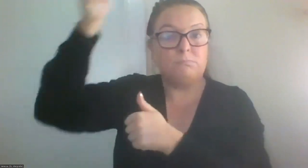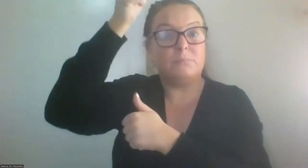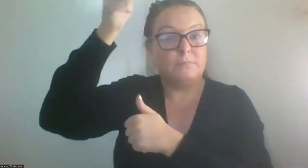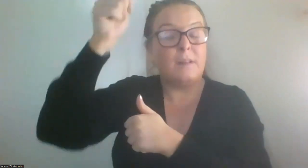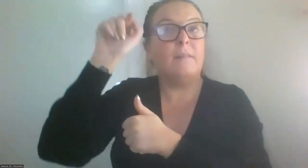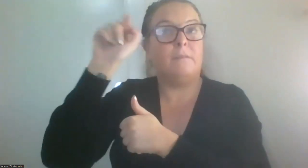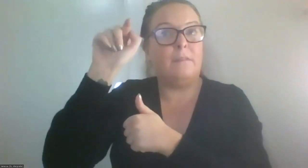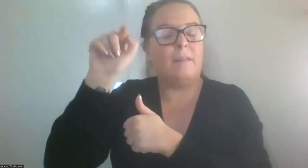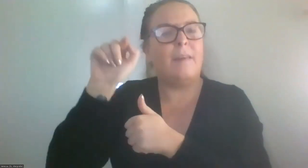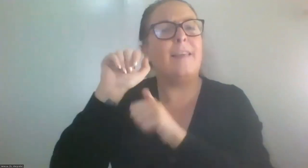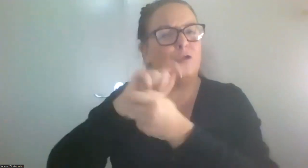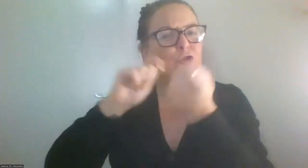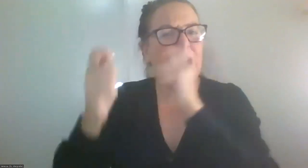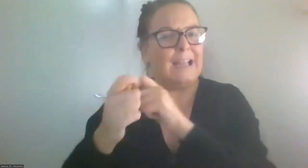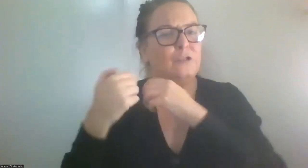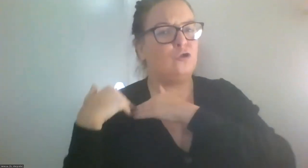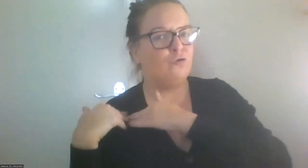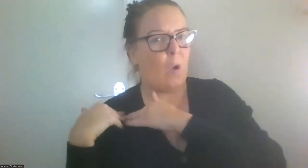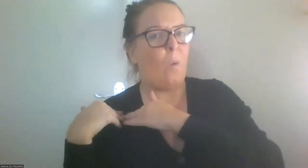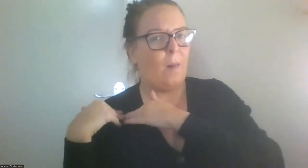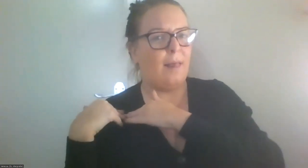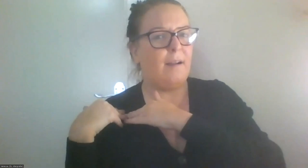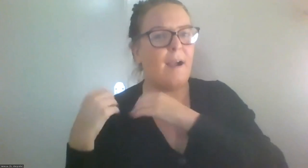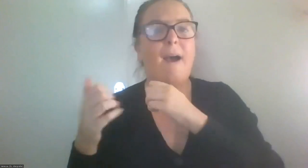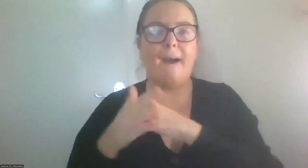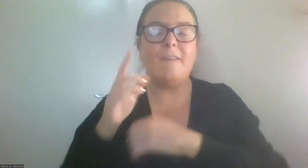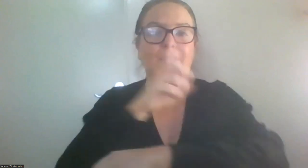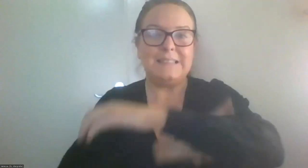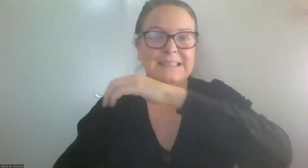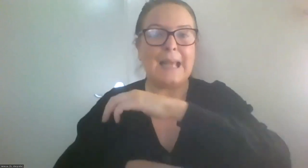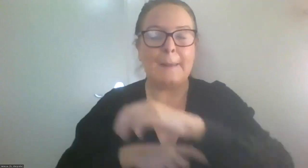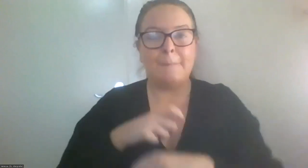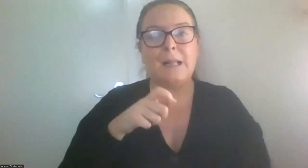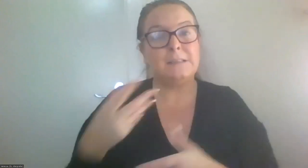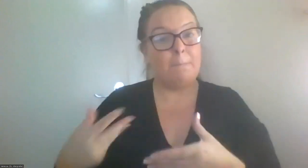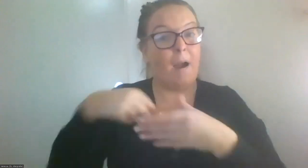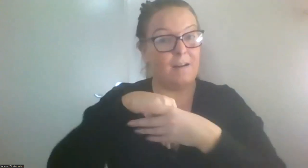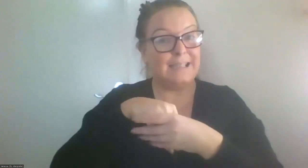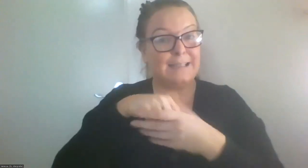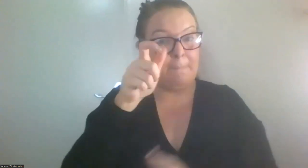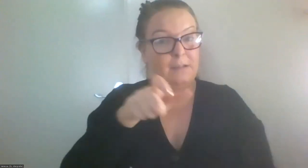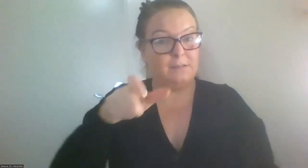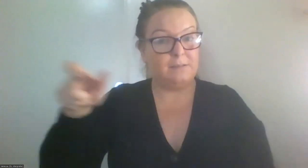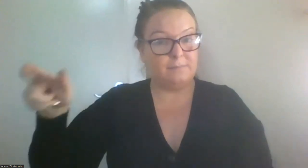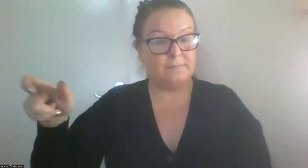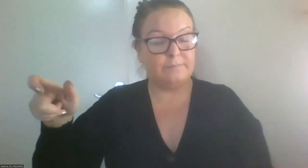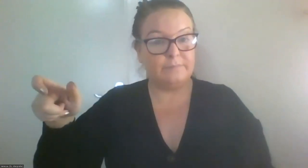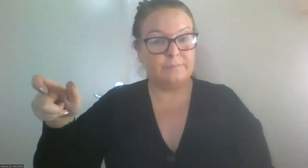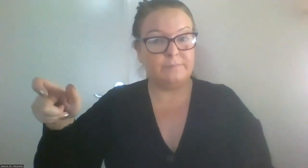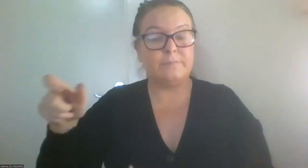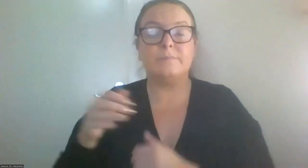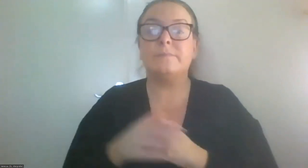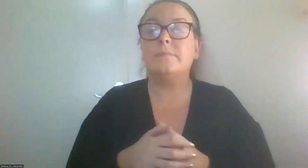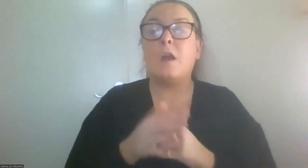changes the role of the disabled participant. From a passive information